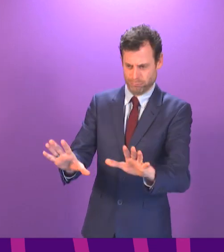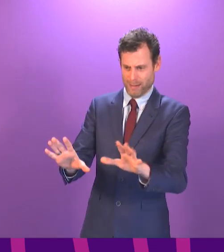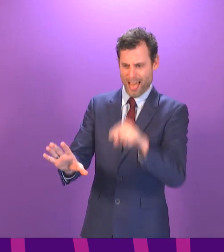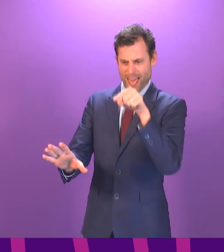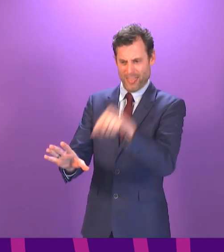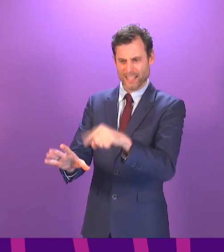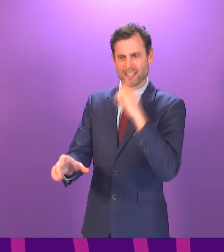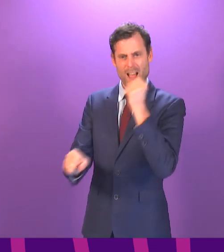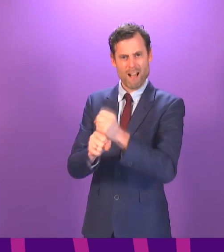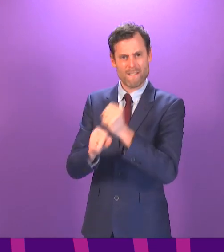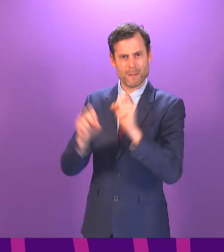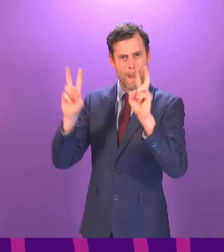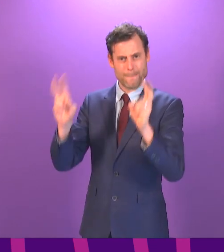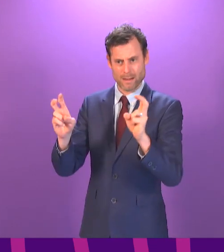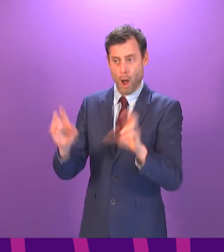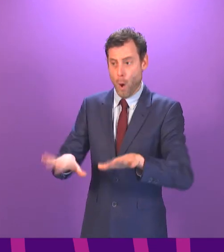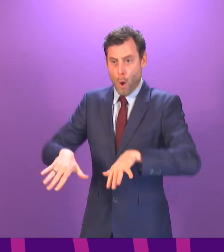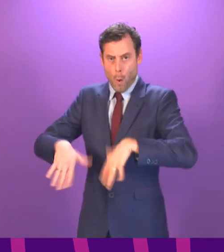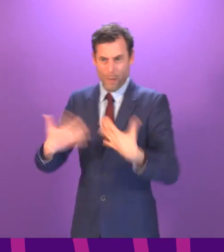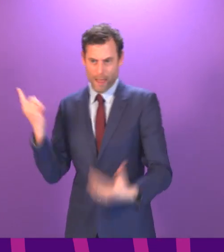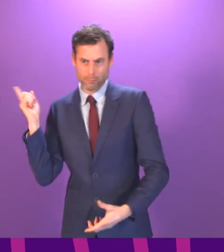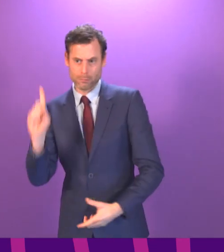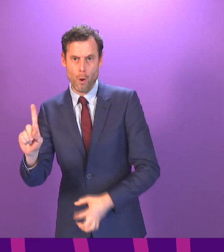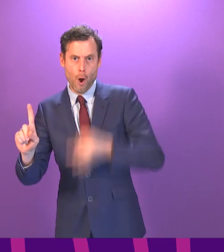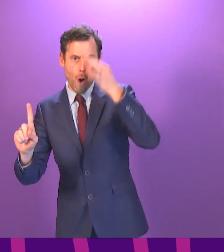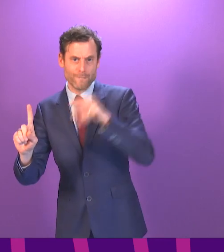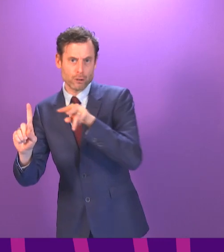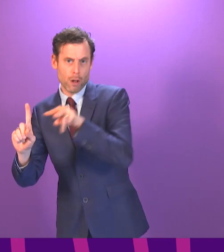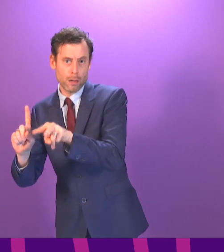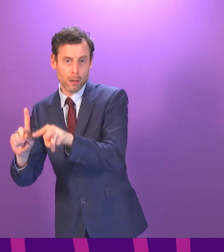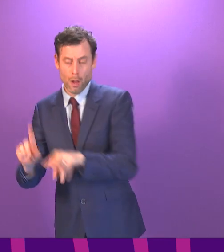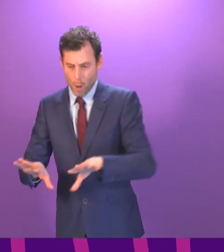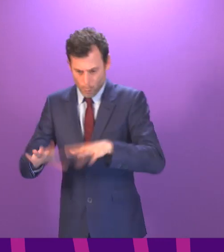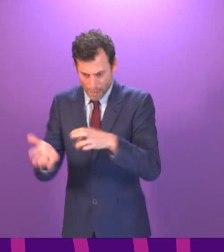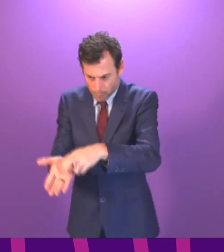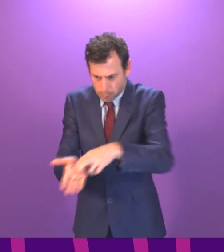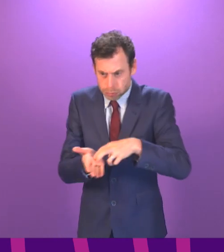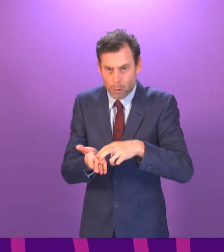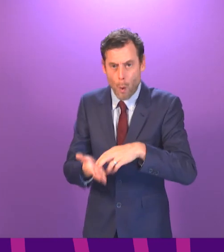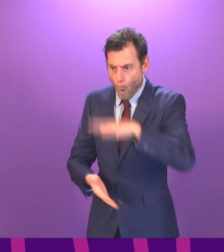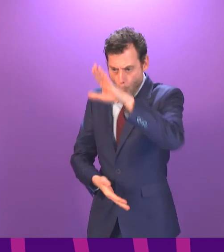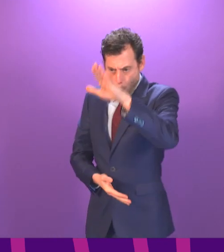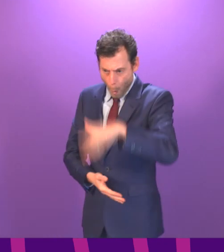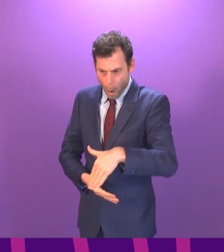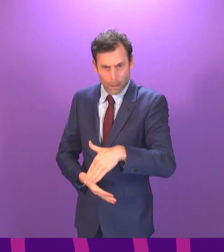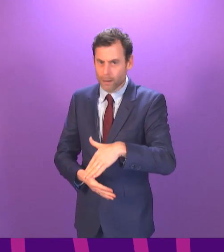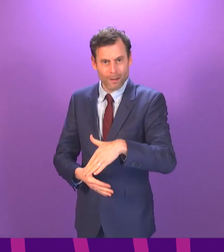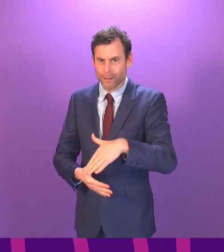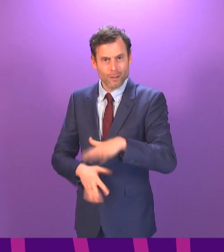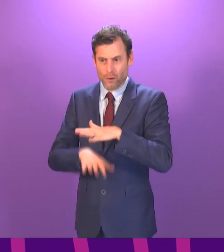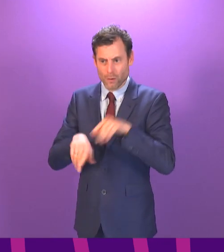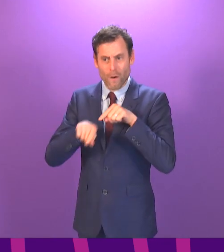all without an official present, all without a record taken, and all against the ministerial code. So let me ask the first minister.